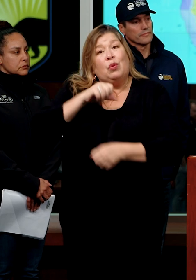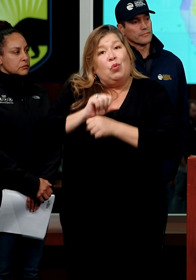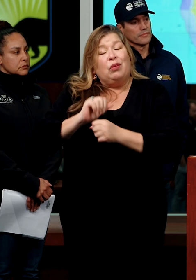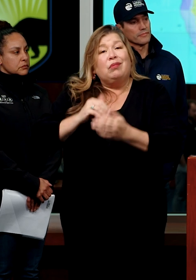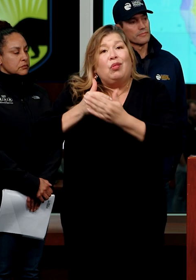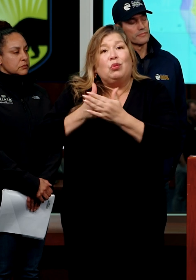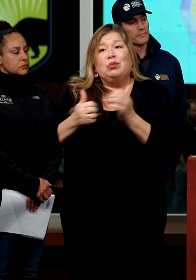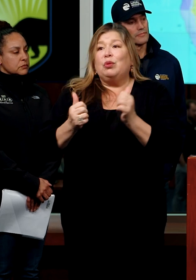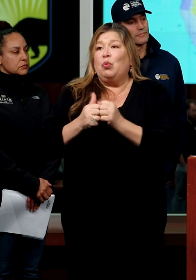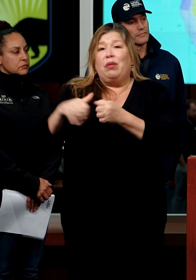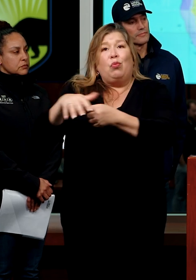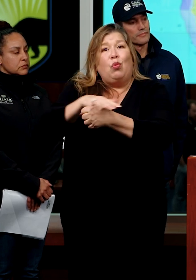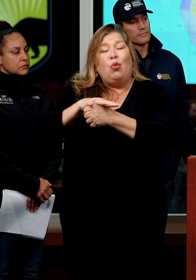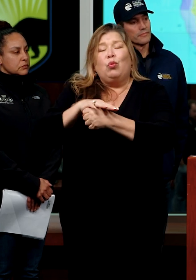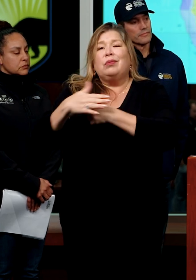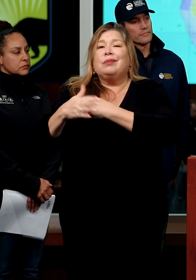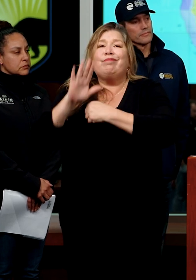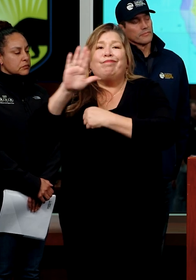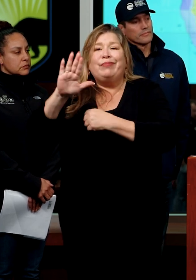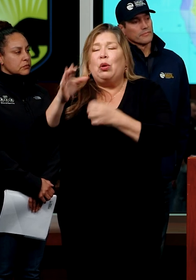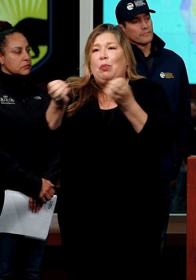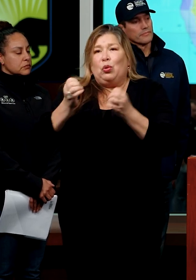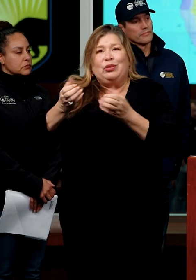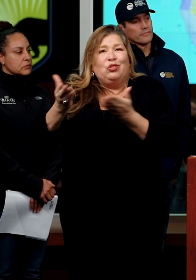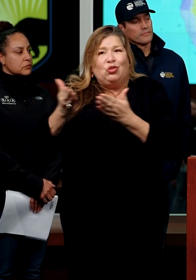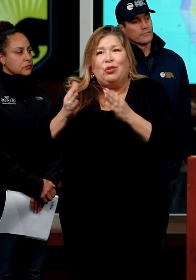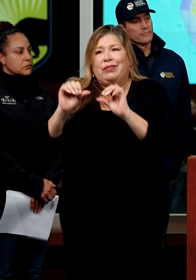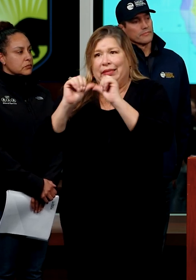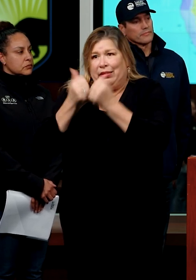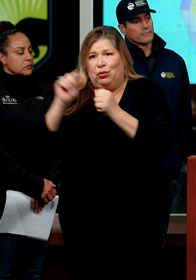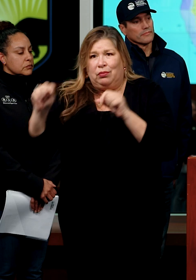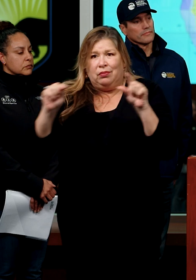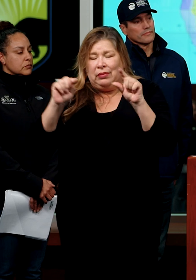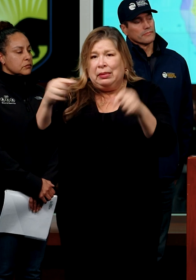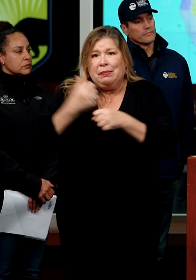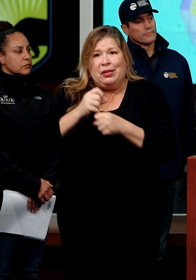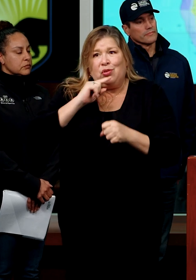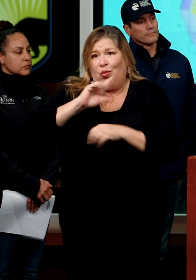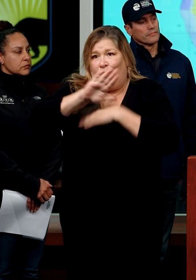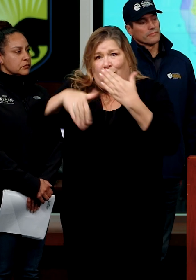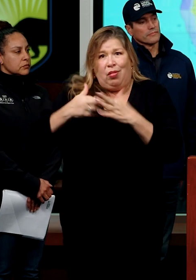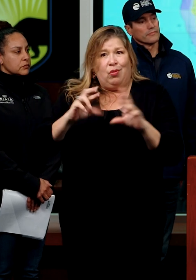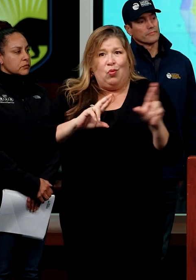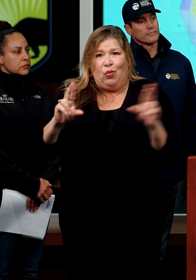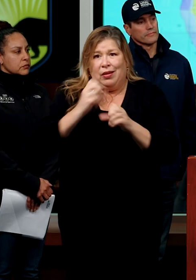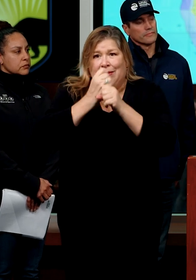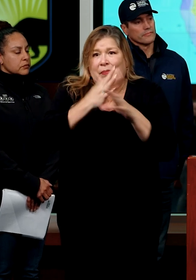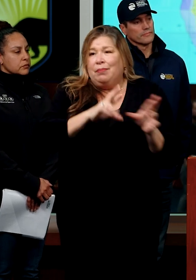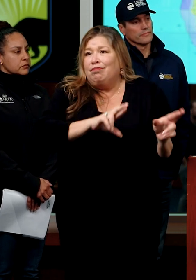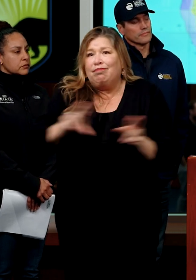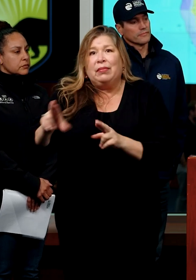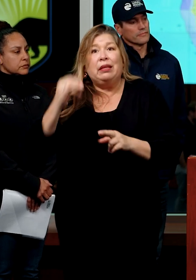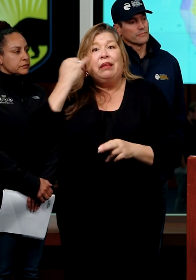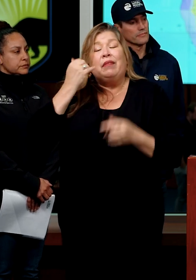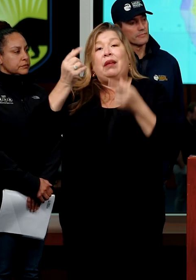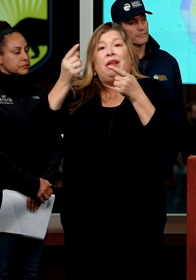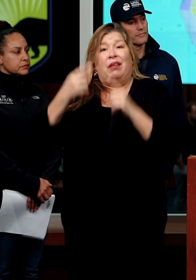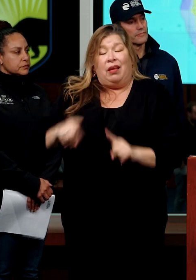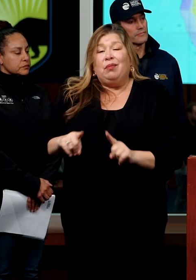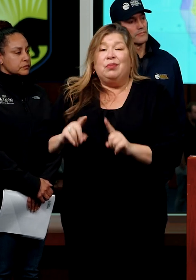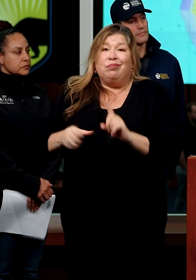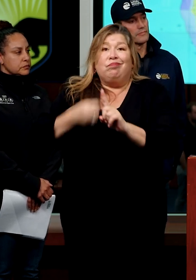offices of emergency services to make sure those communities are prepared in the event that we do experience